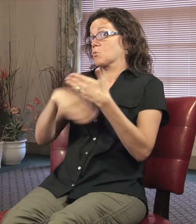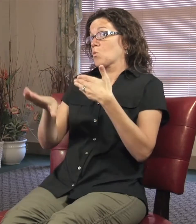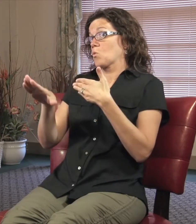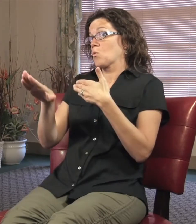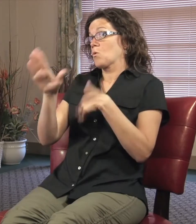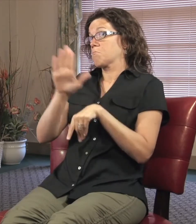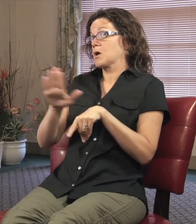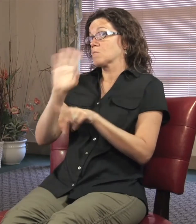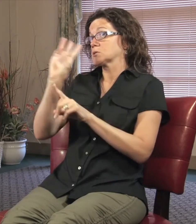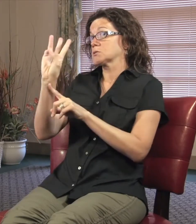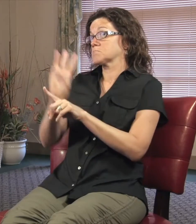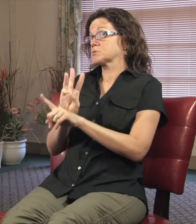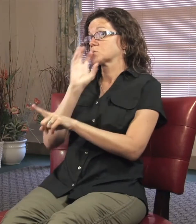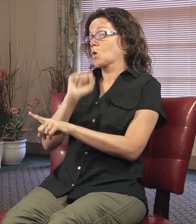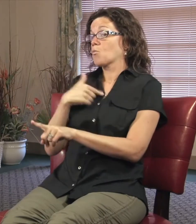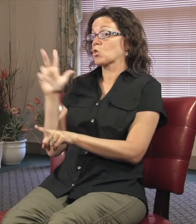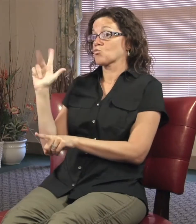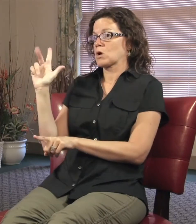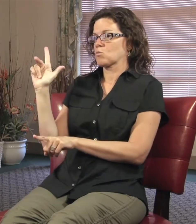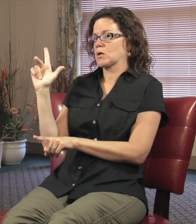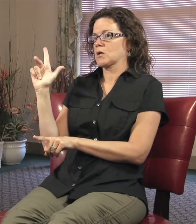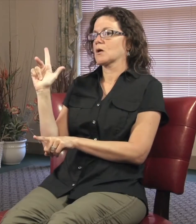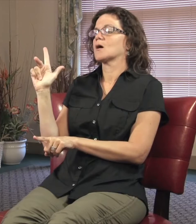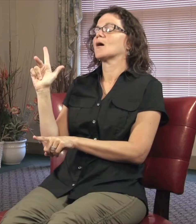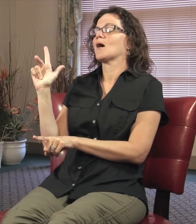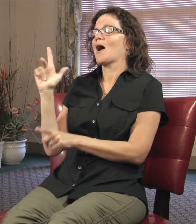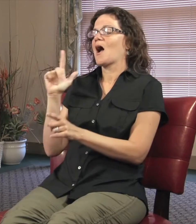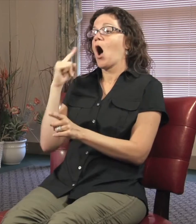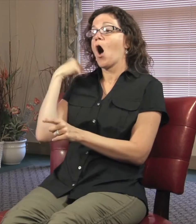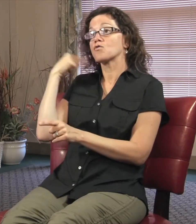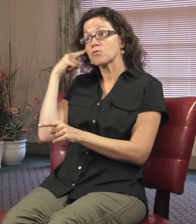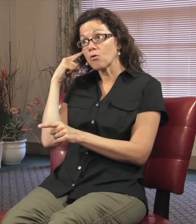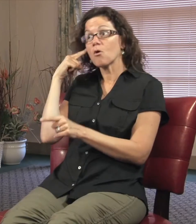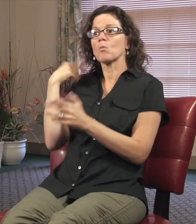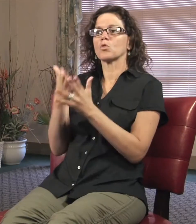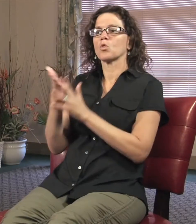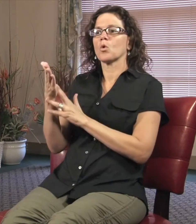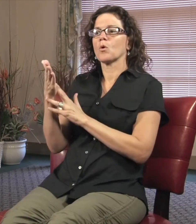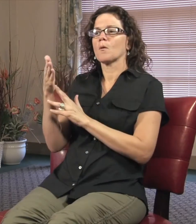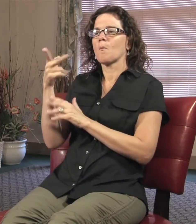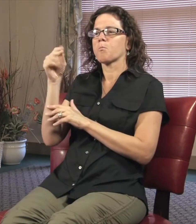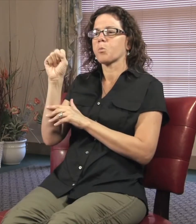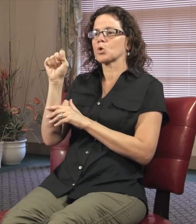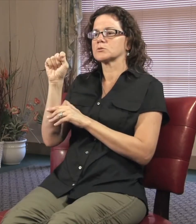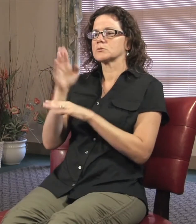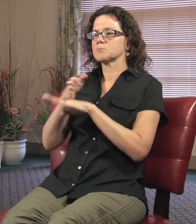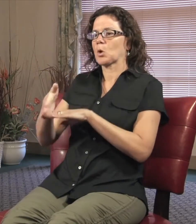So when I was 23, my oldest son was born. was about six months old at the time I started experiencing postpartum